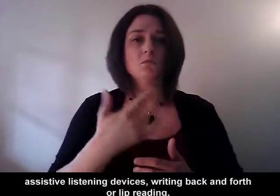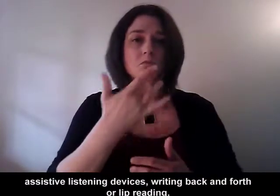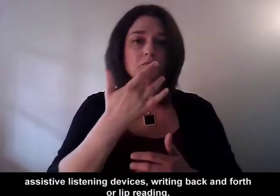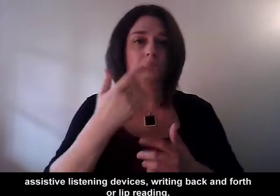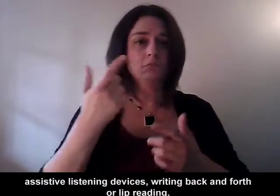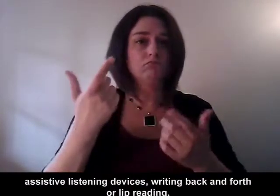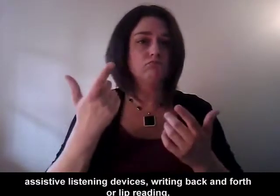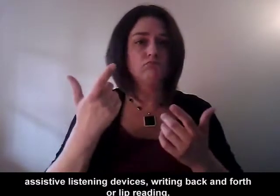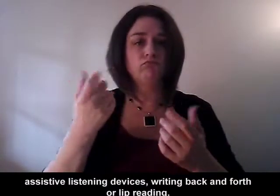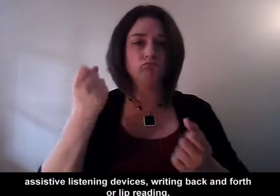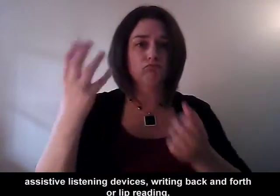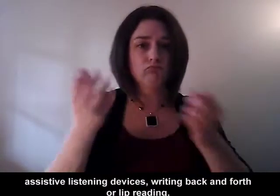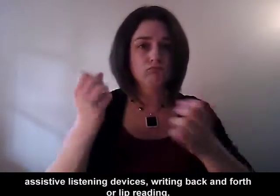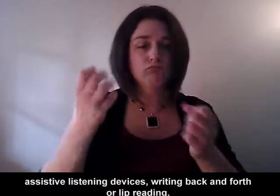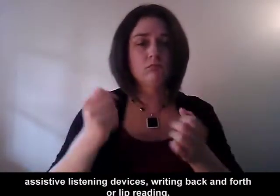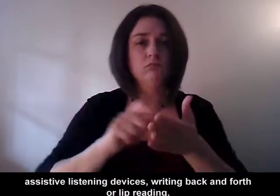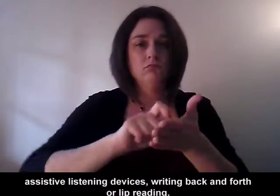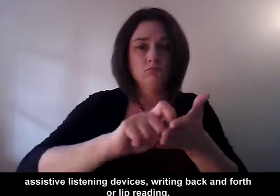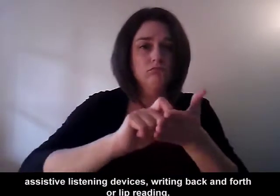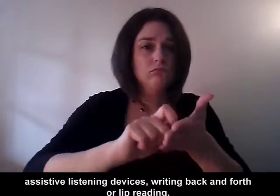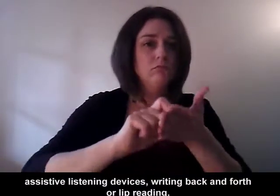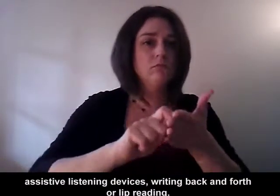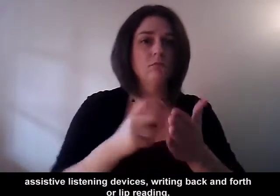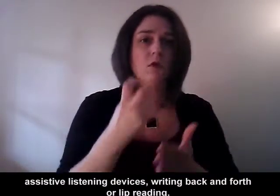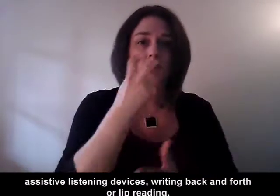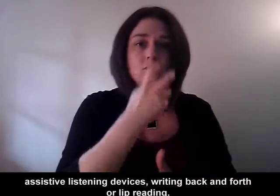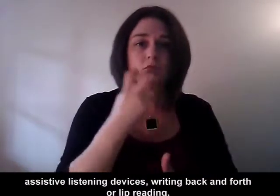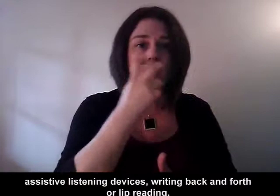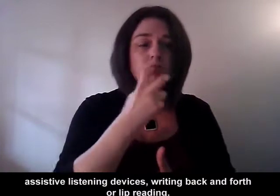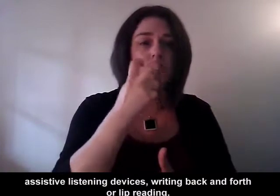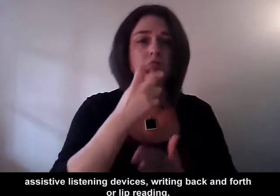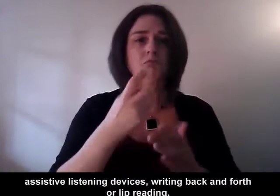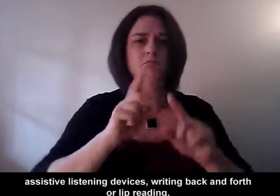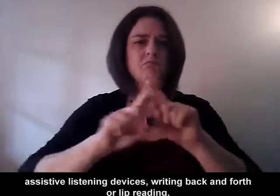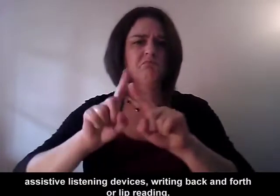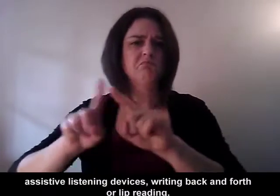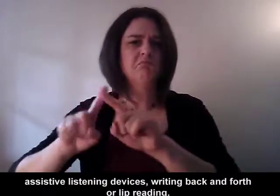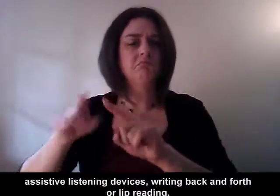assistive listening devices, writing back and forth, or lip reading.